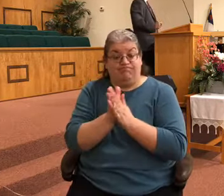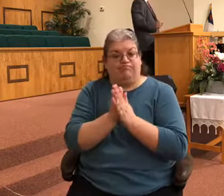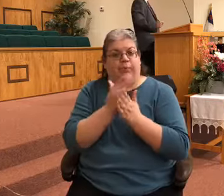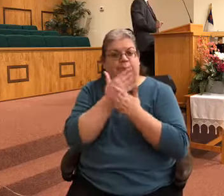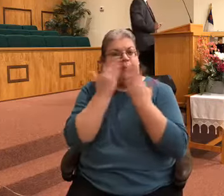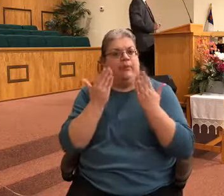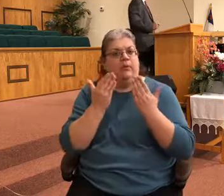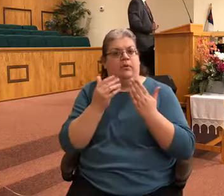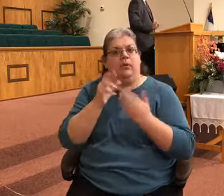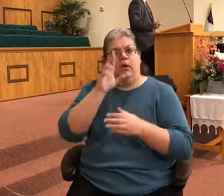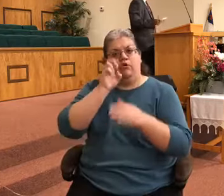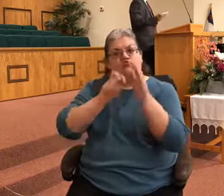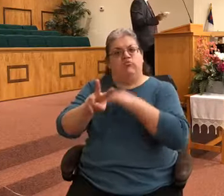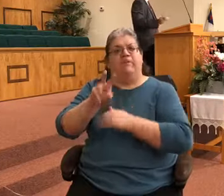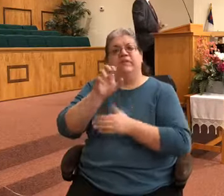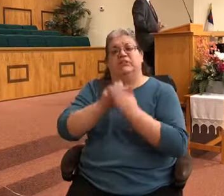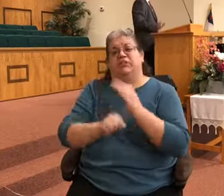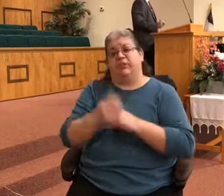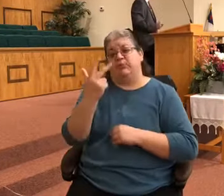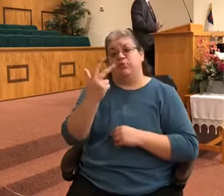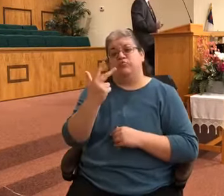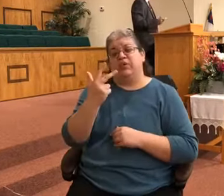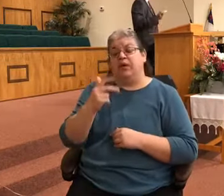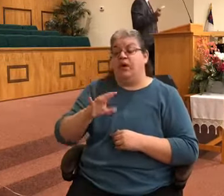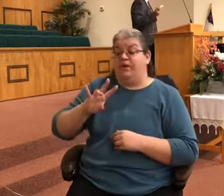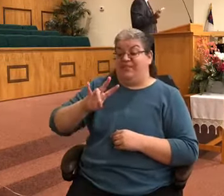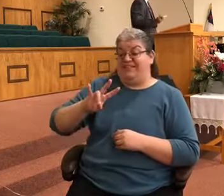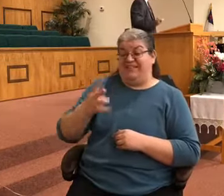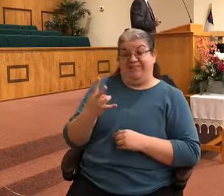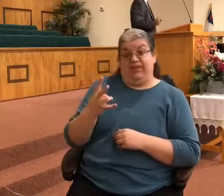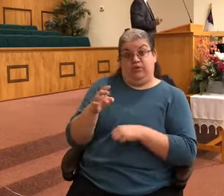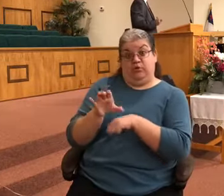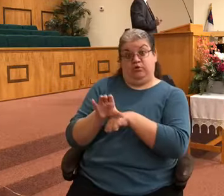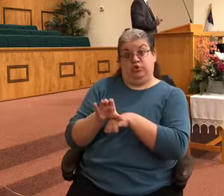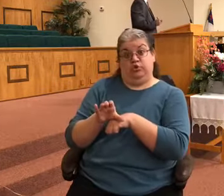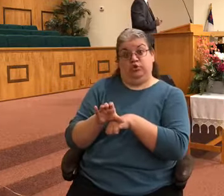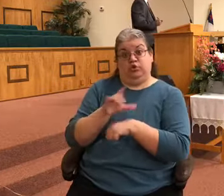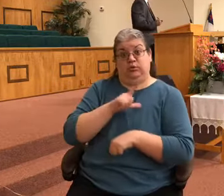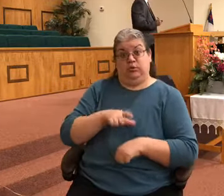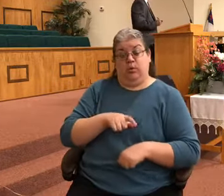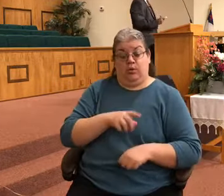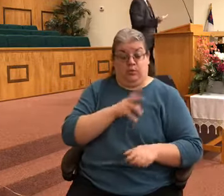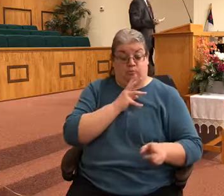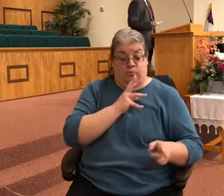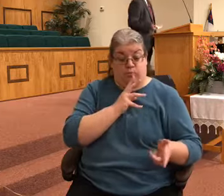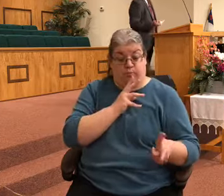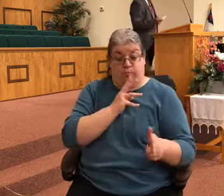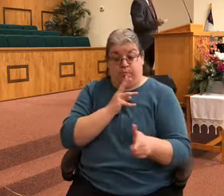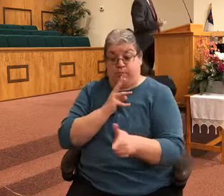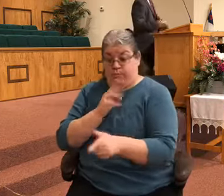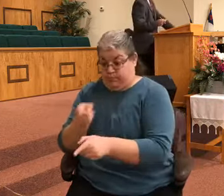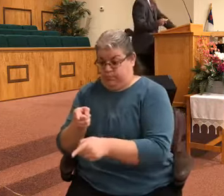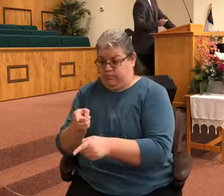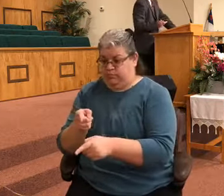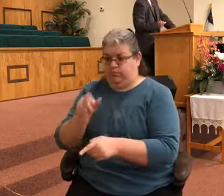7th of 7 churches the Lord would speak to. We know them as the Laodicean church.